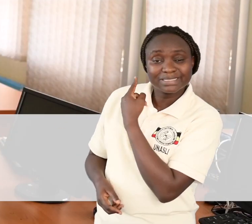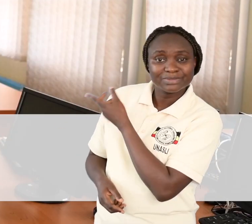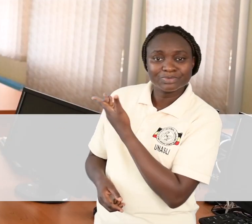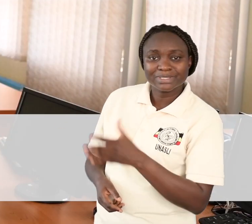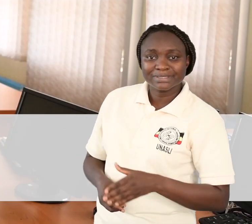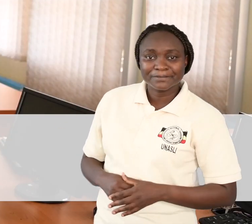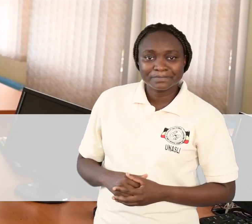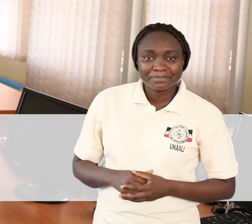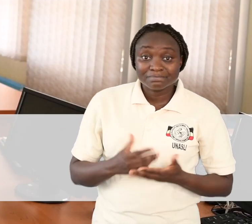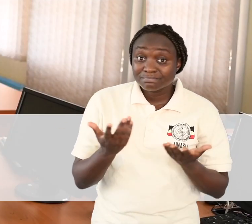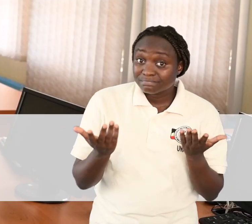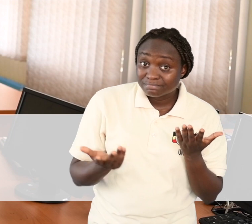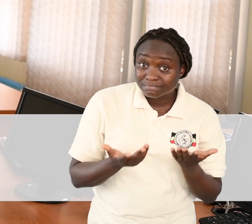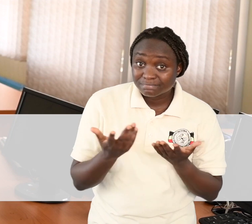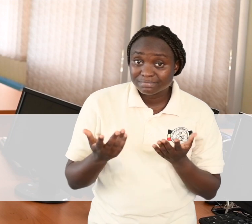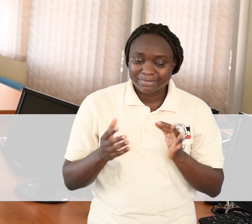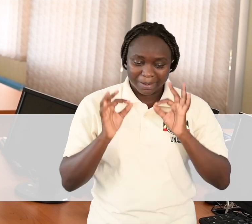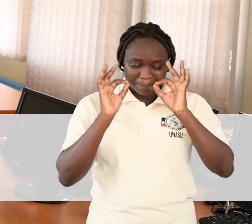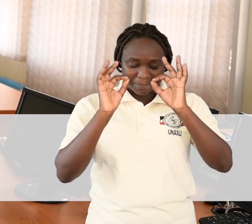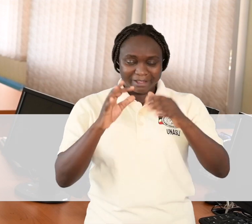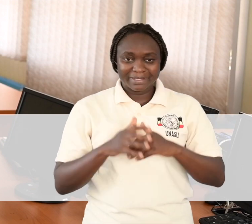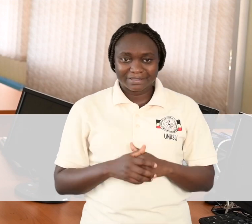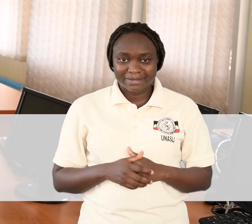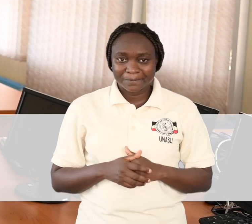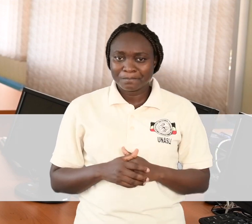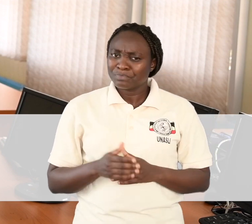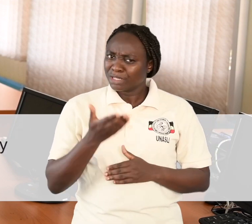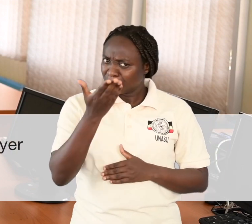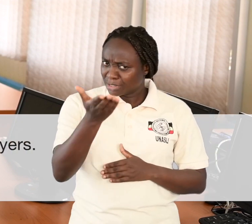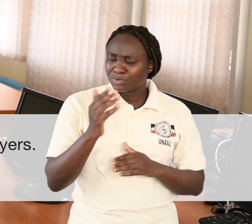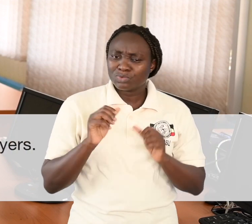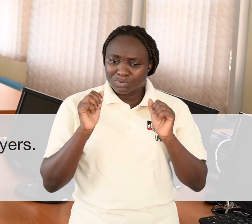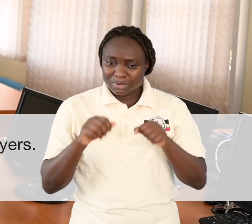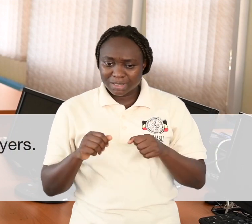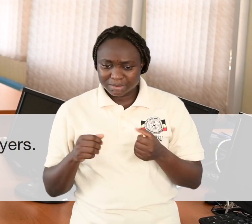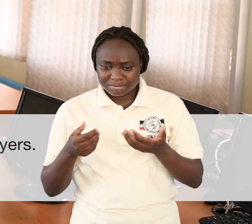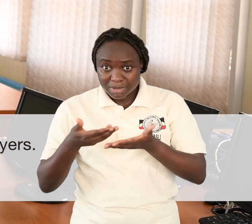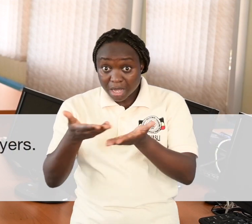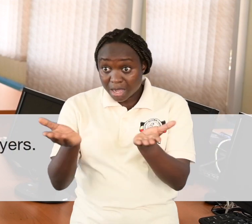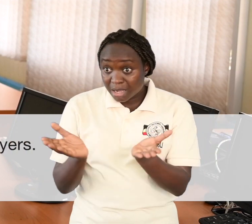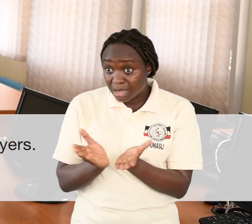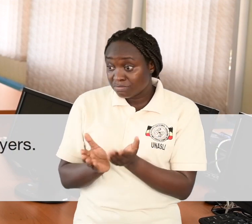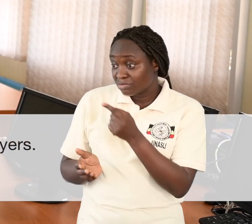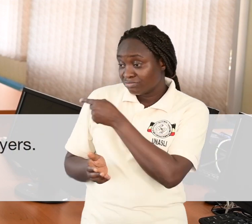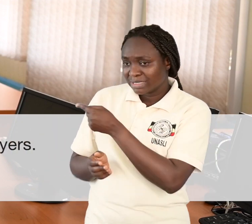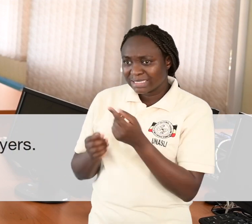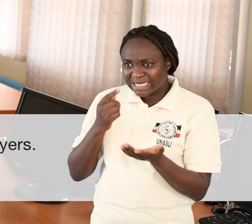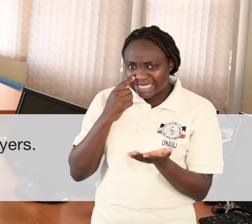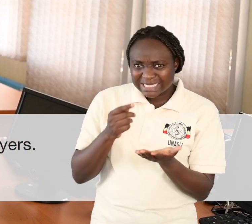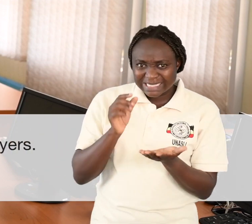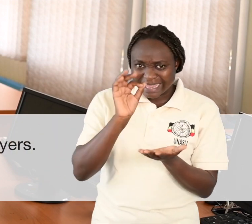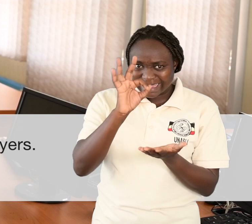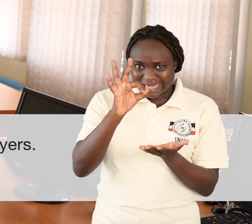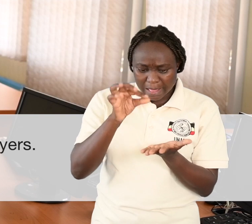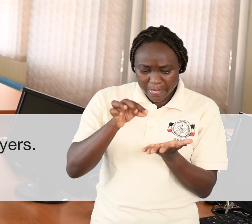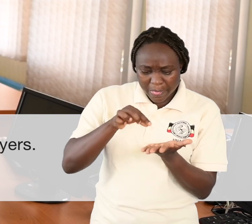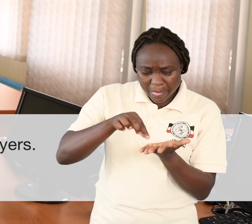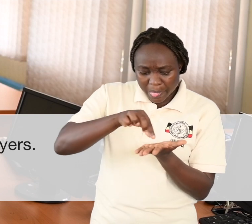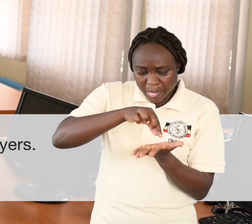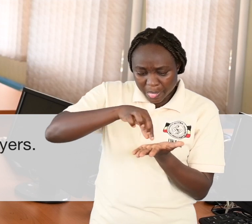Wonderful. You should have been able to see three layers.